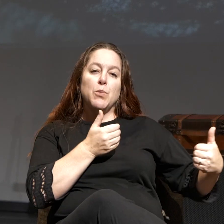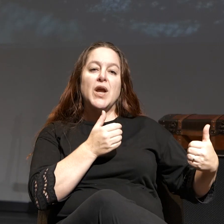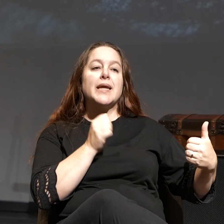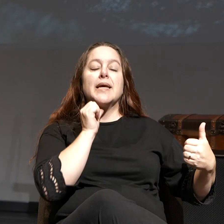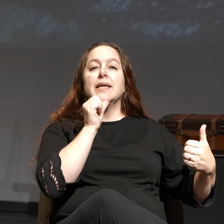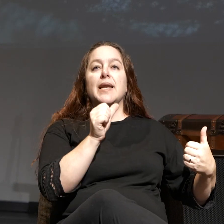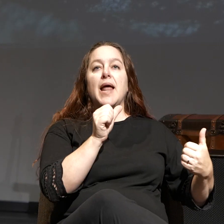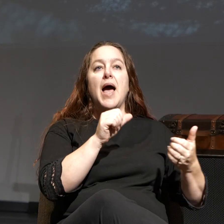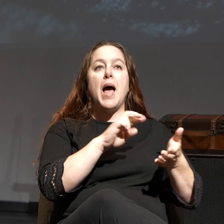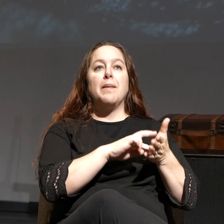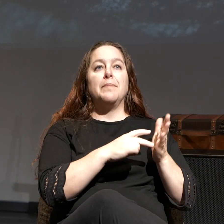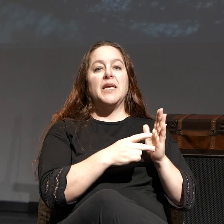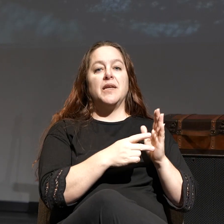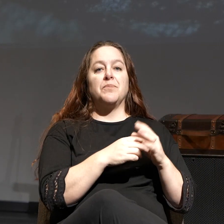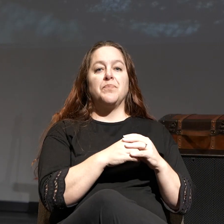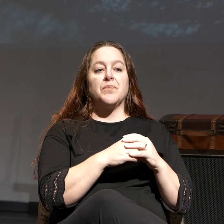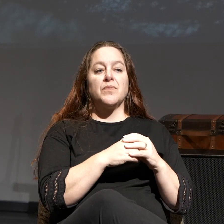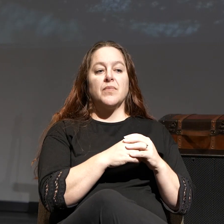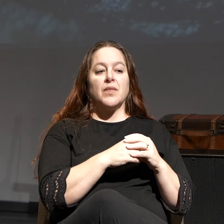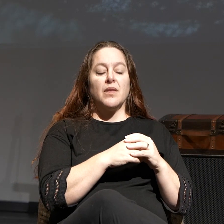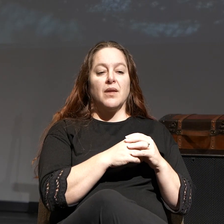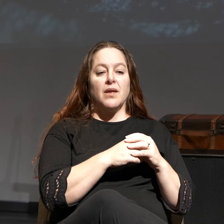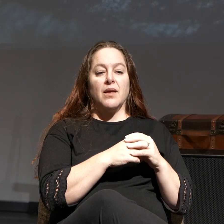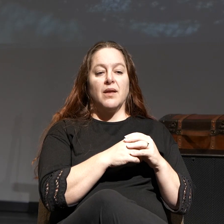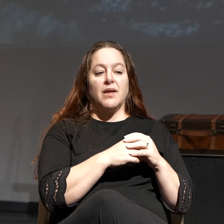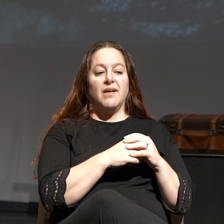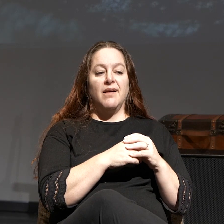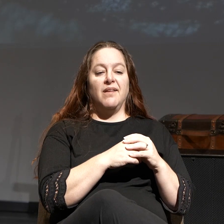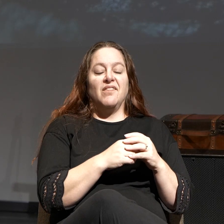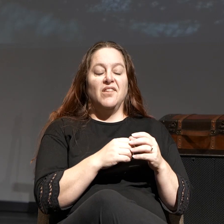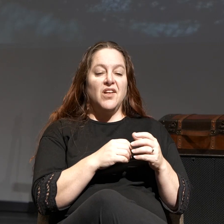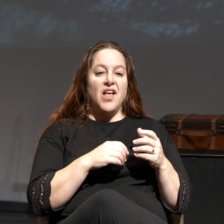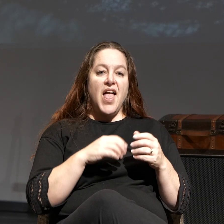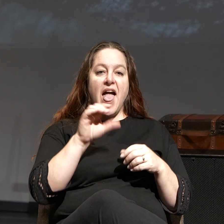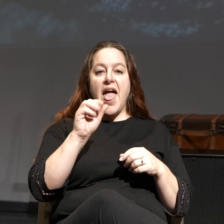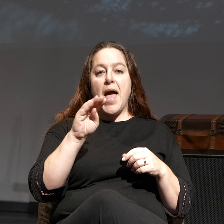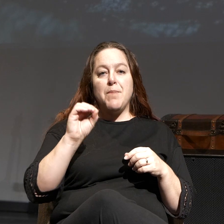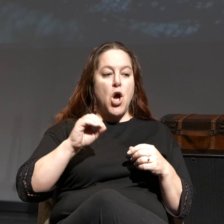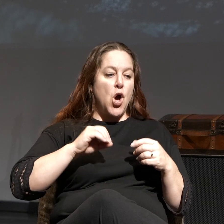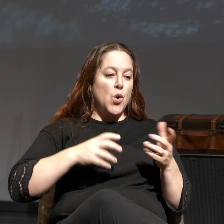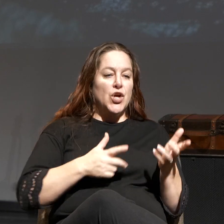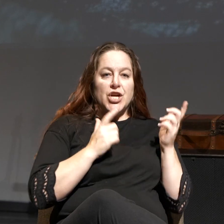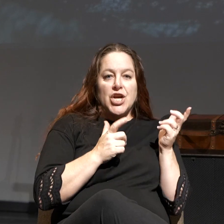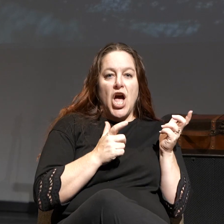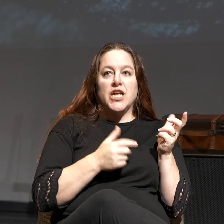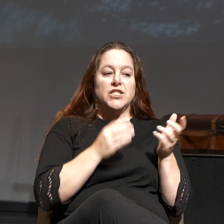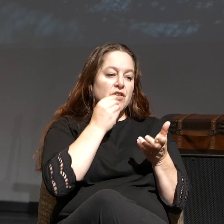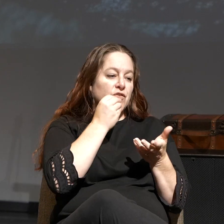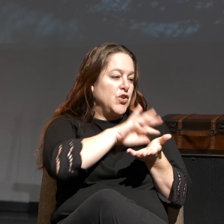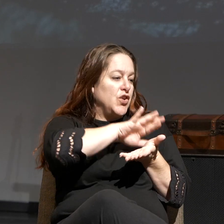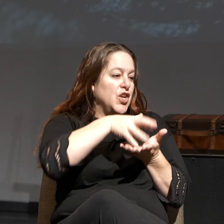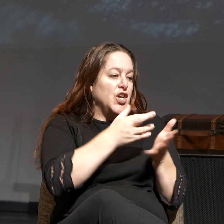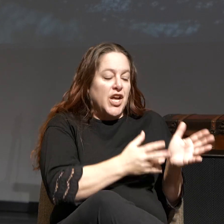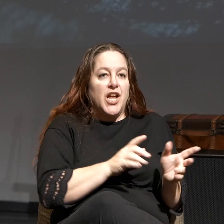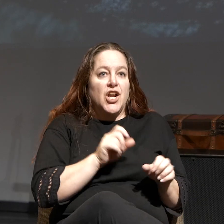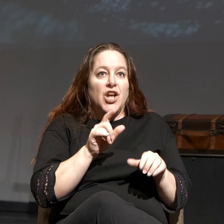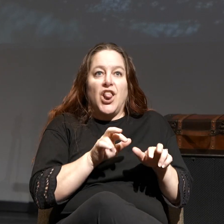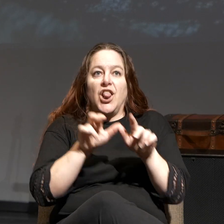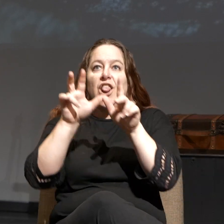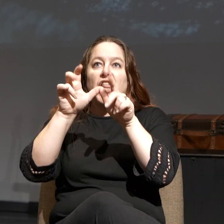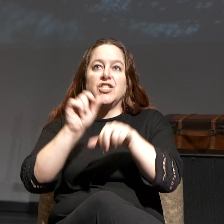saying that you load yourself up with a lot of ammo and guns and food and go up in the mountains and hide out until Jesus comes back.